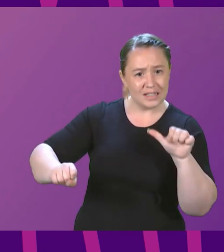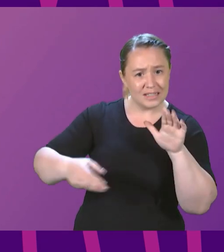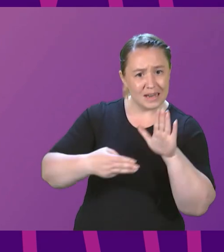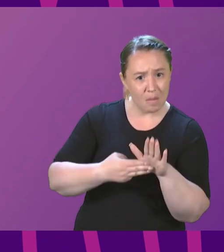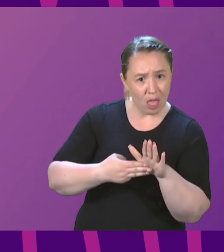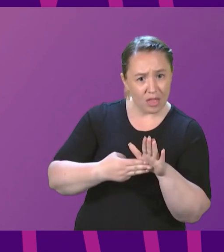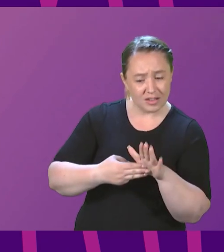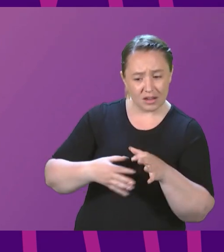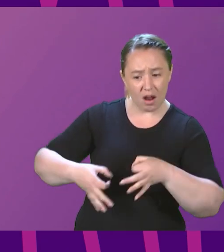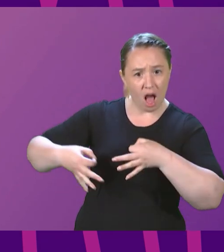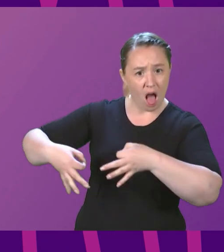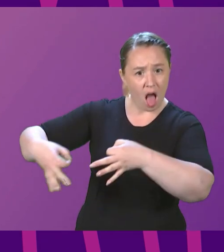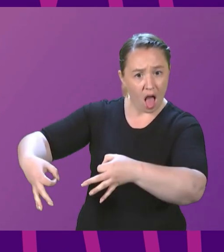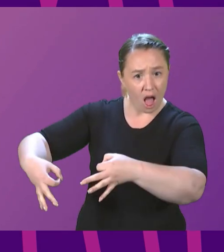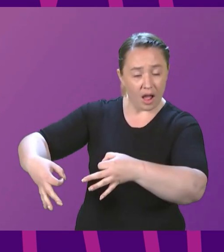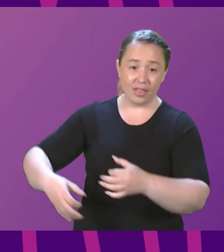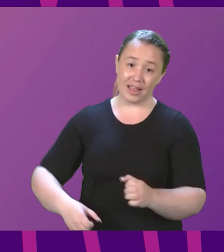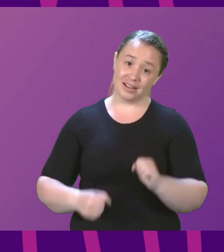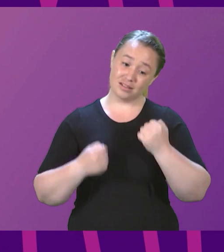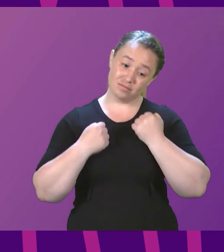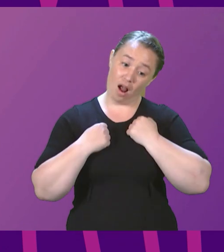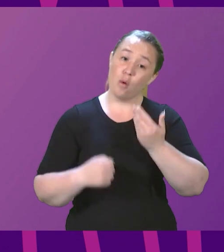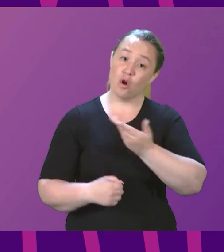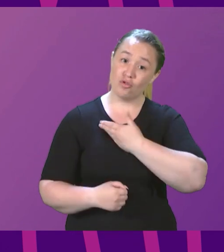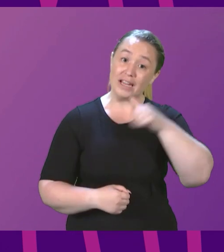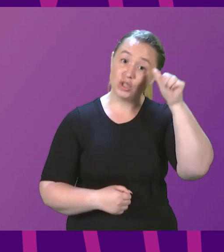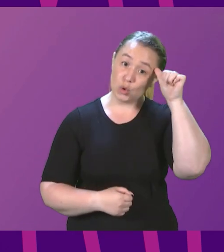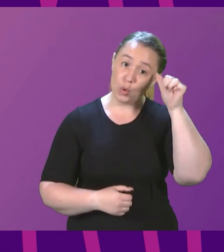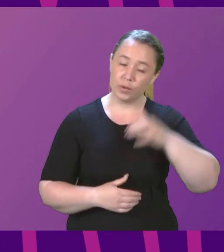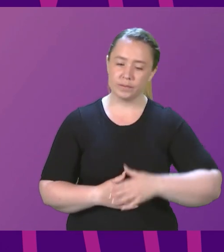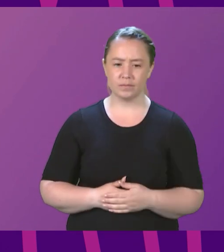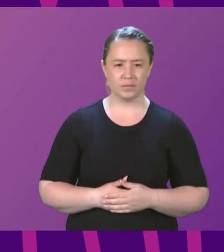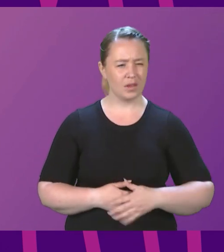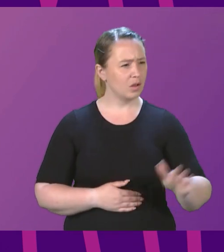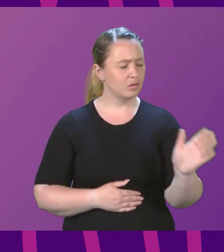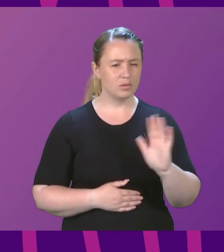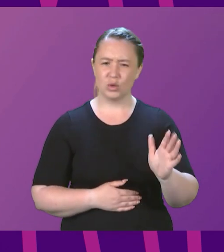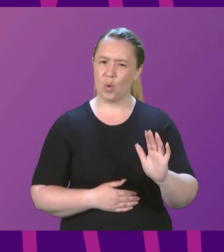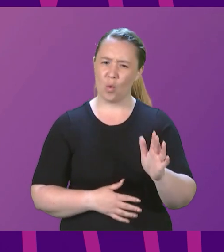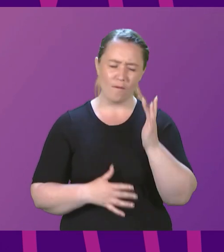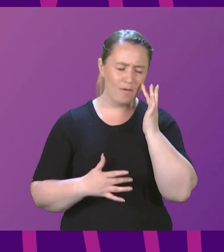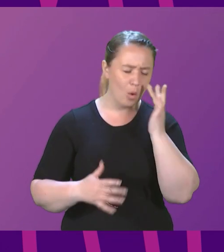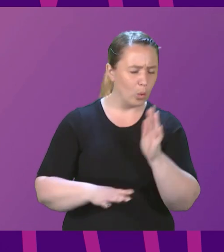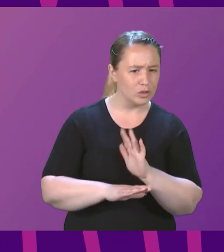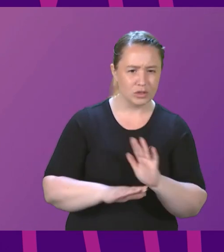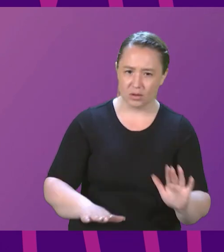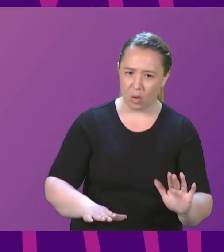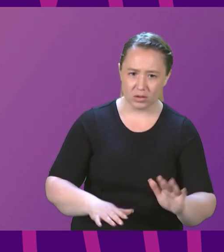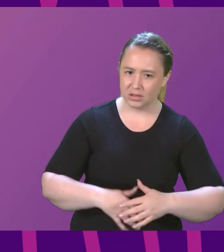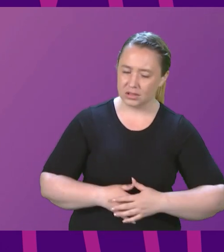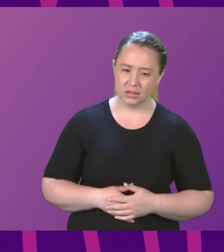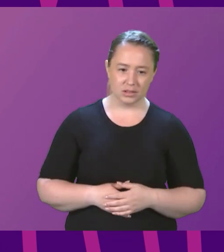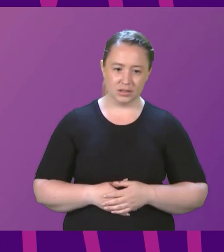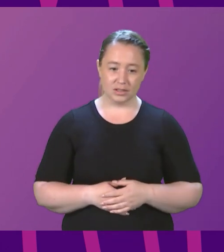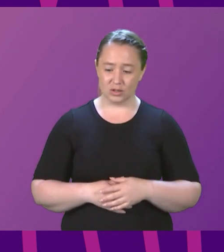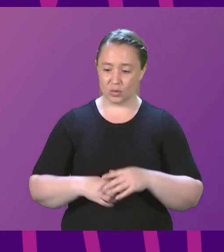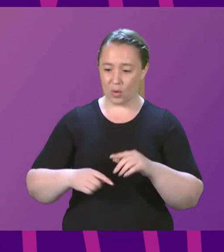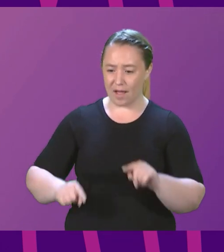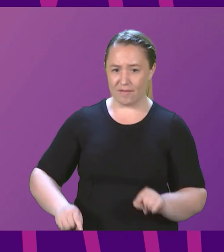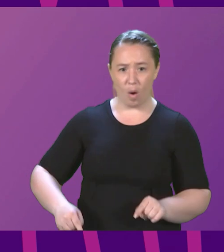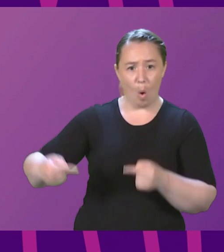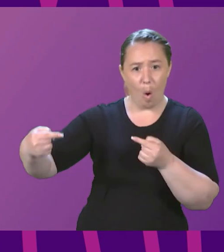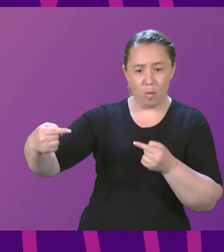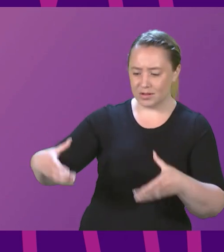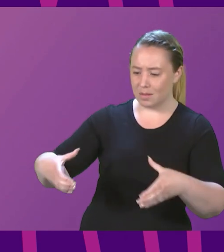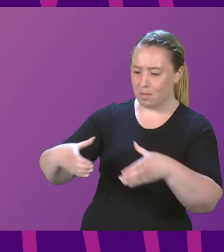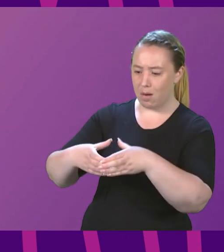of Scotland have the right to know. First Minister. No, of course it doesn't. And if that is the best the opposition can